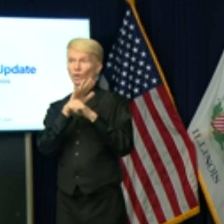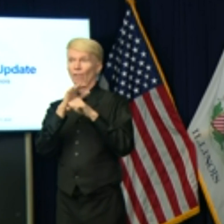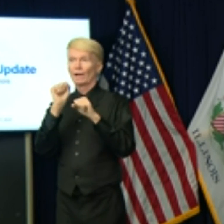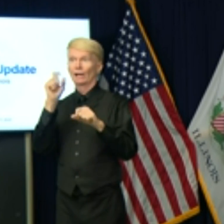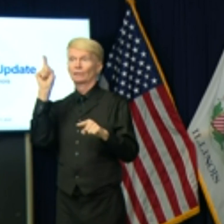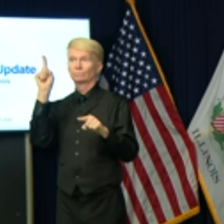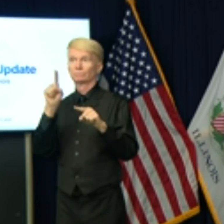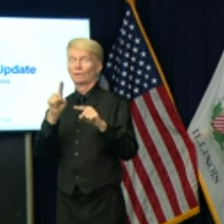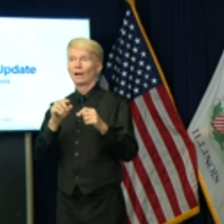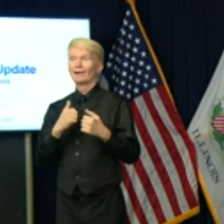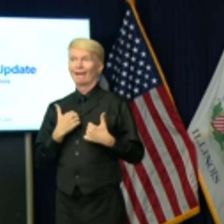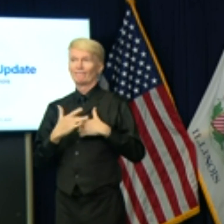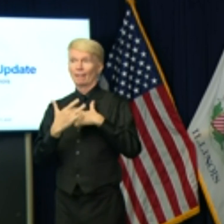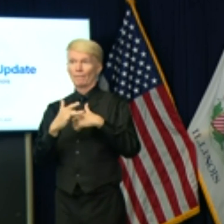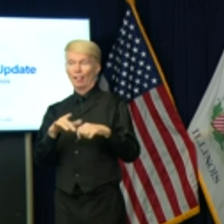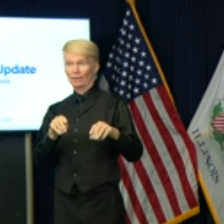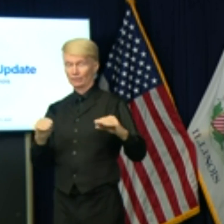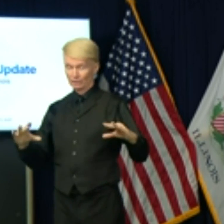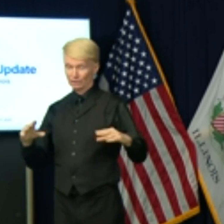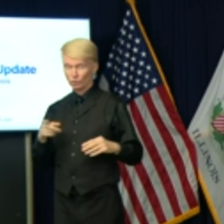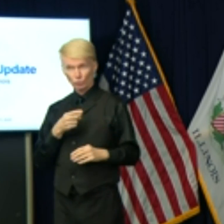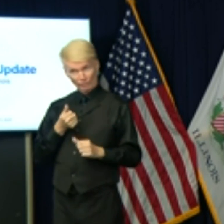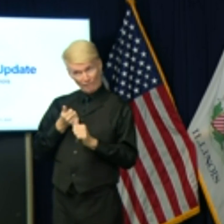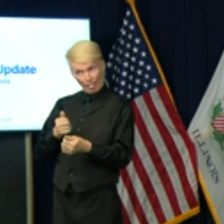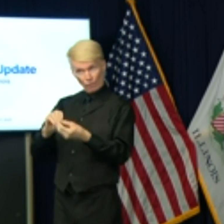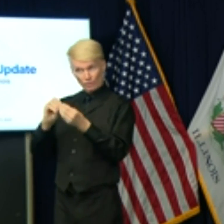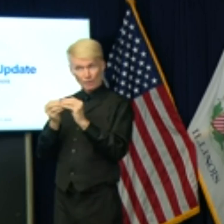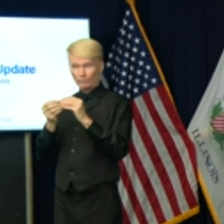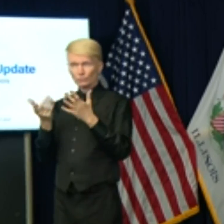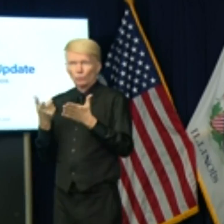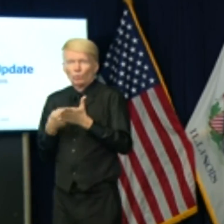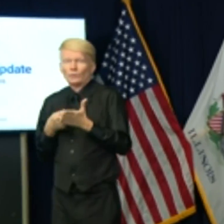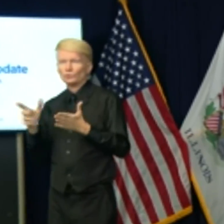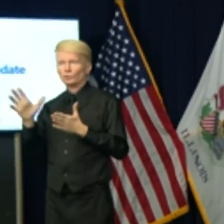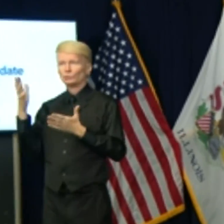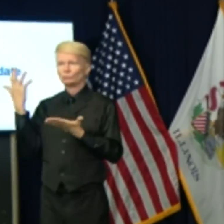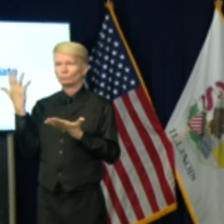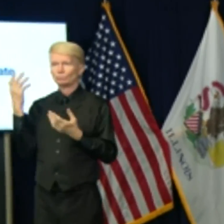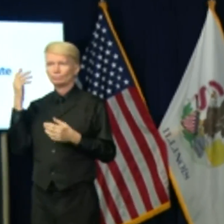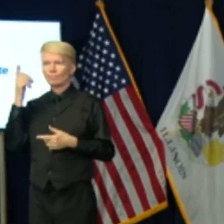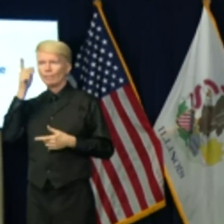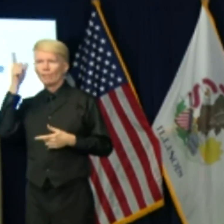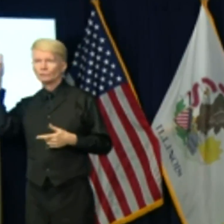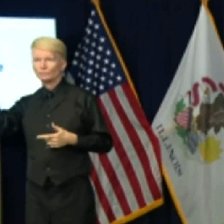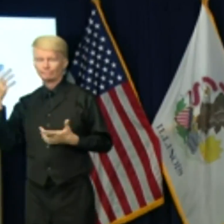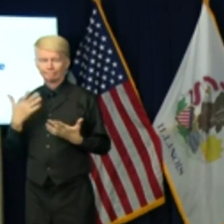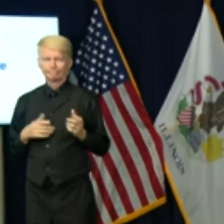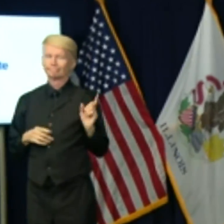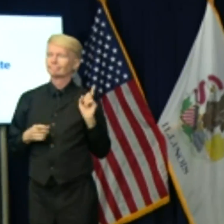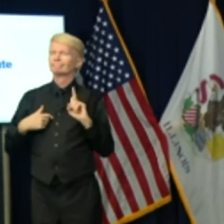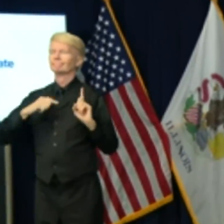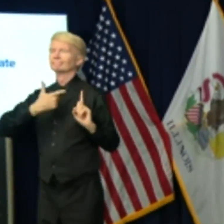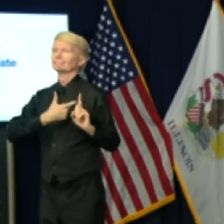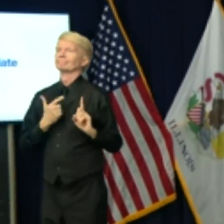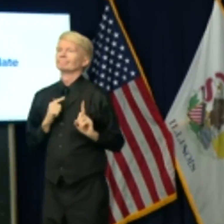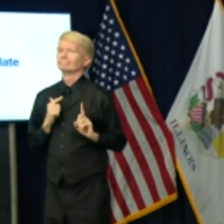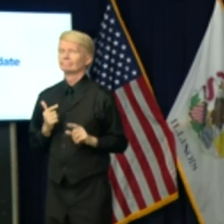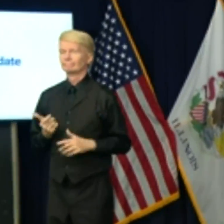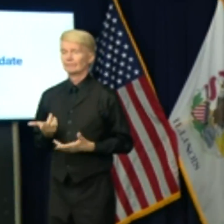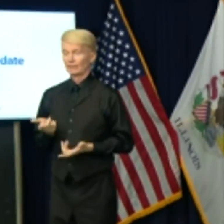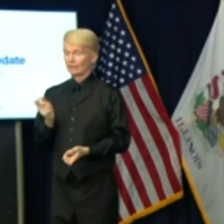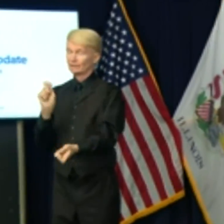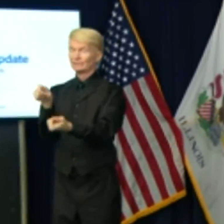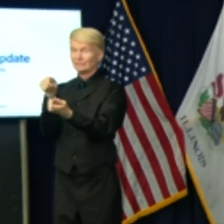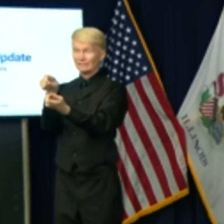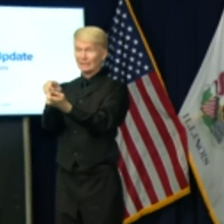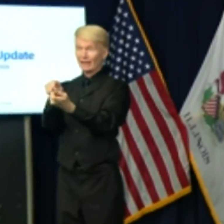you you can say, if we get here, we're going full shot. Could I, do you mind if I take this? I think it's important to recognize that there's nothing exact about this